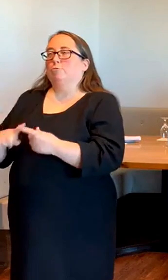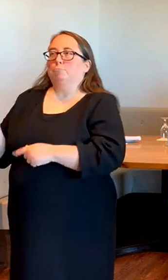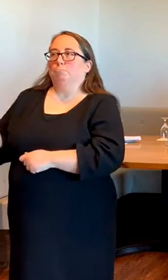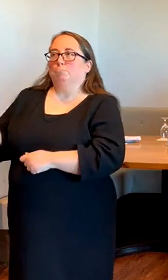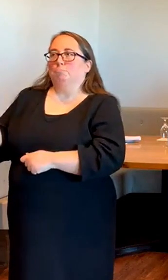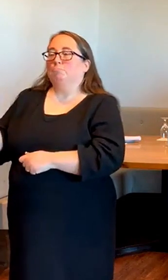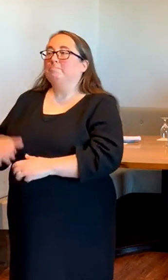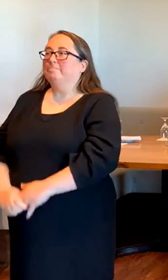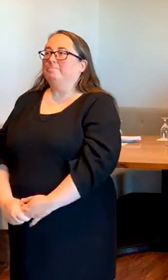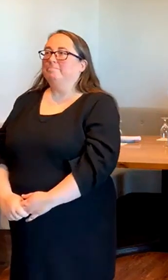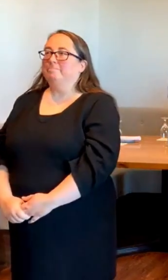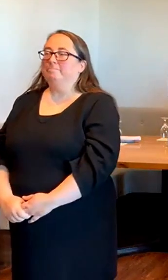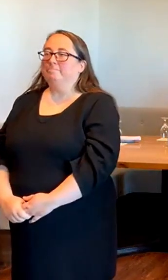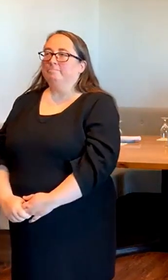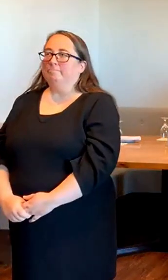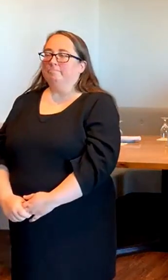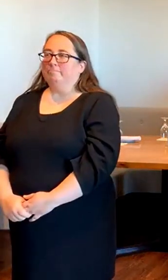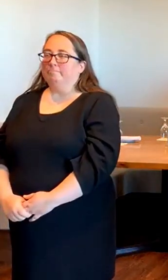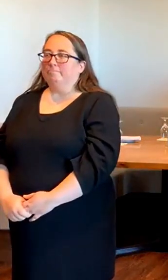his remarks.